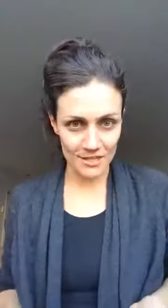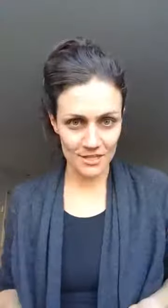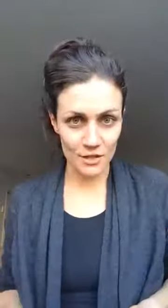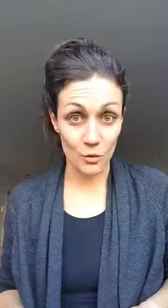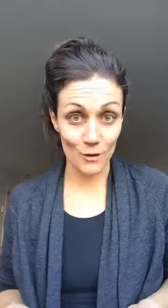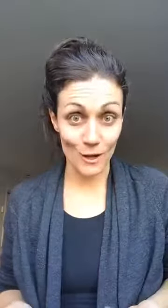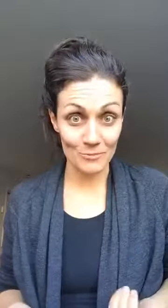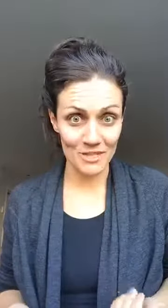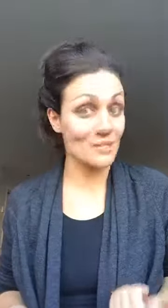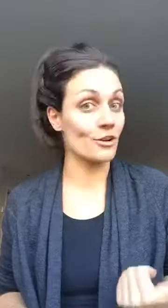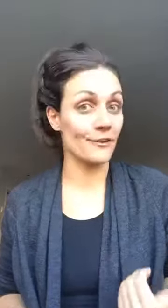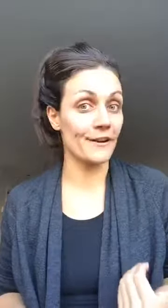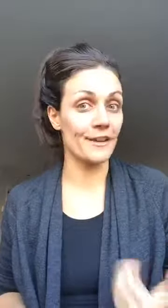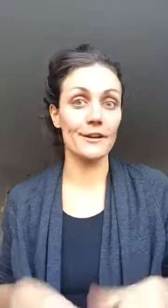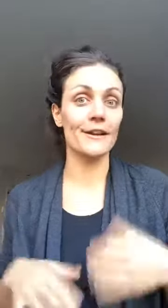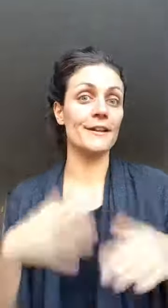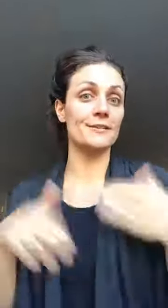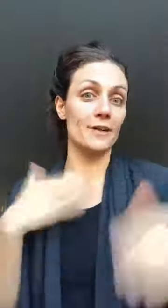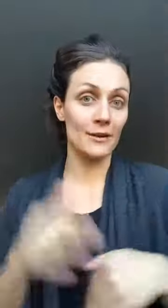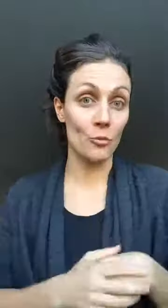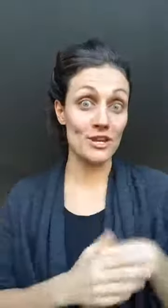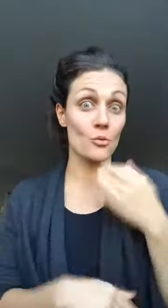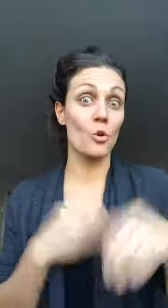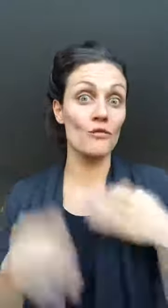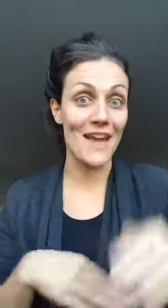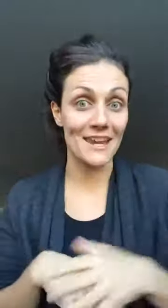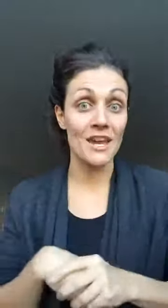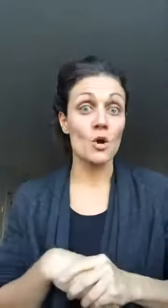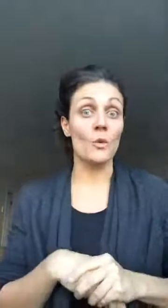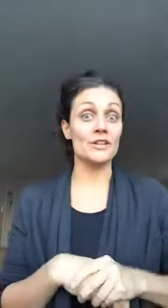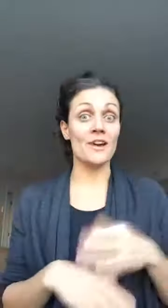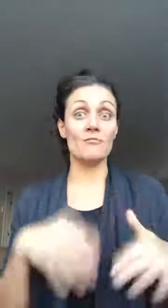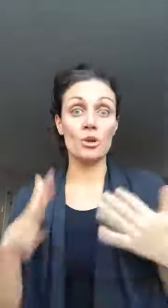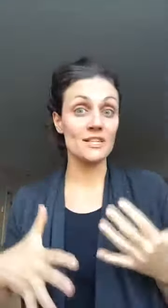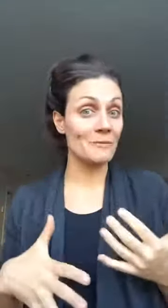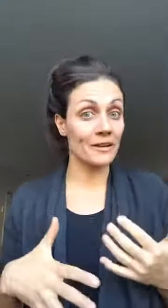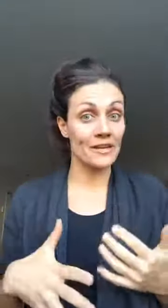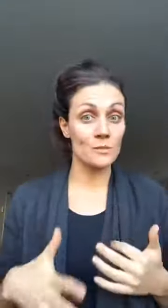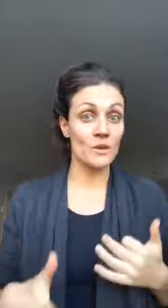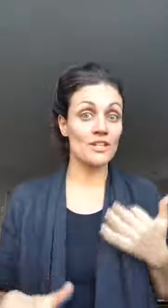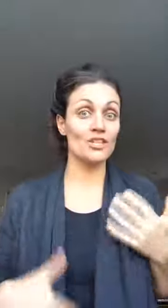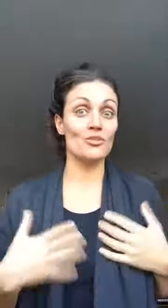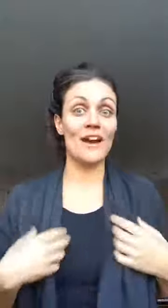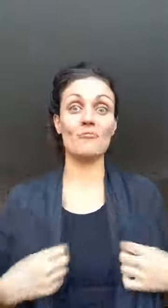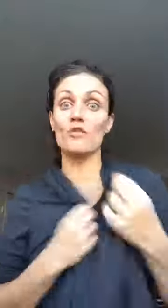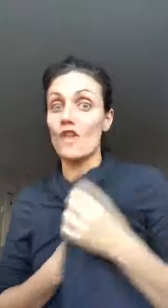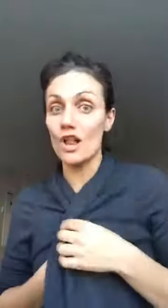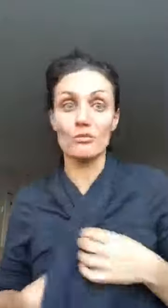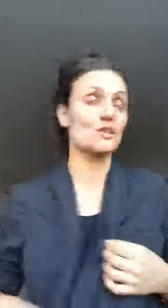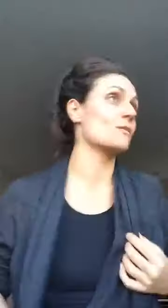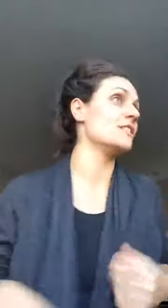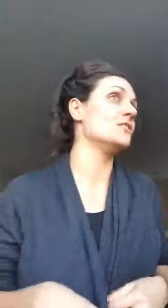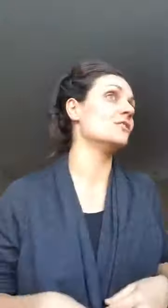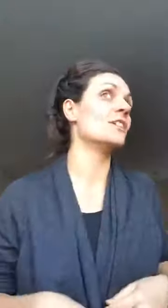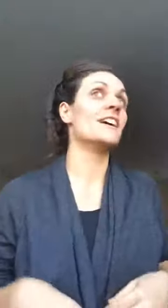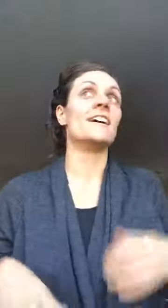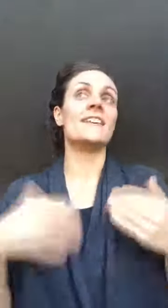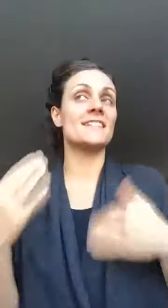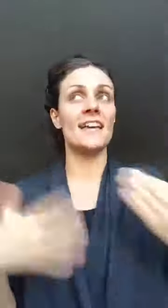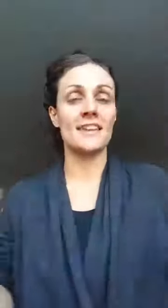or non-business career that you're going to do it when you're more ready when you have more experience when you have more followers when you this that and the